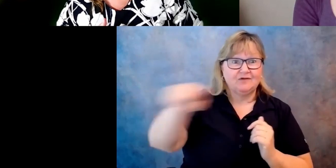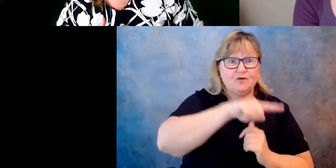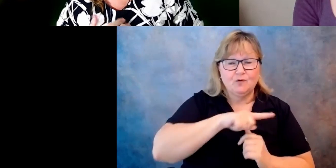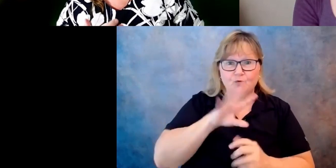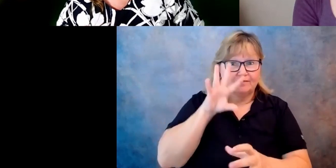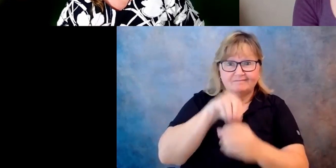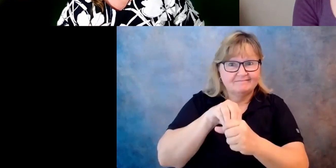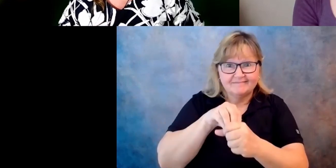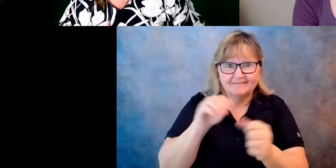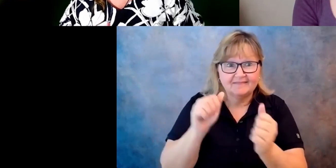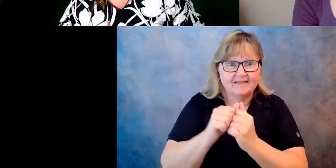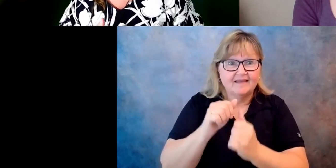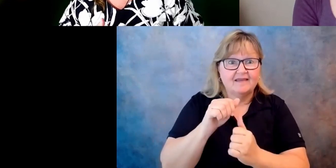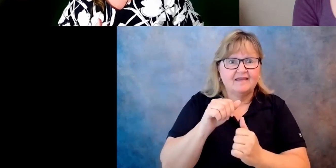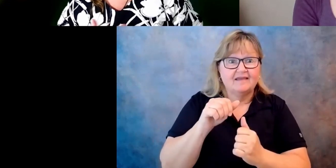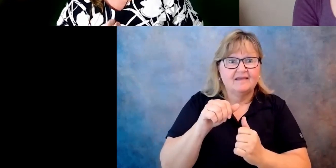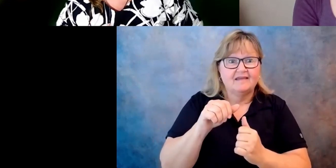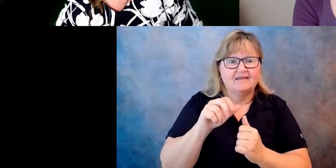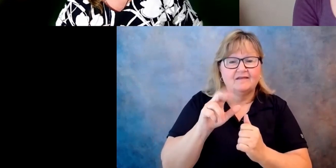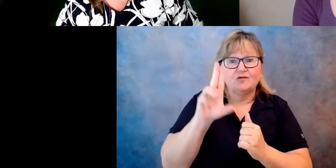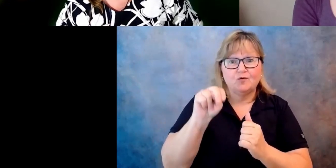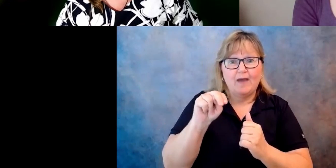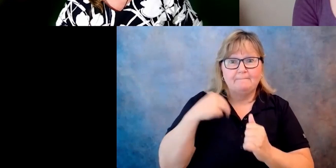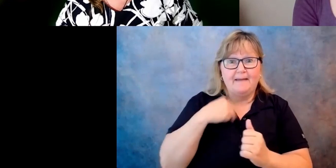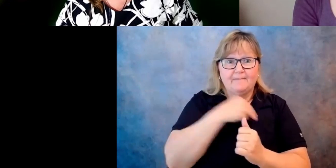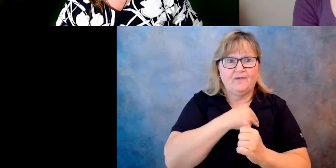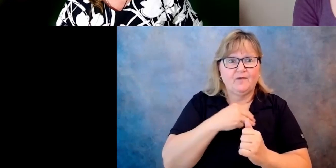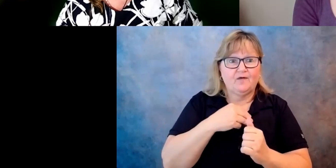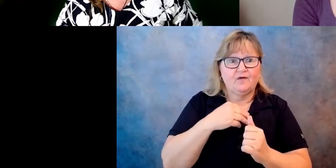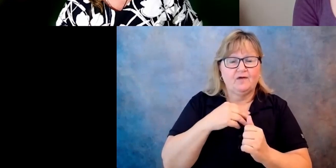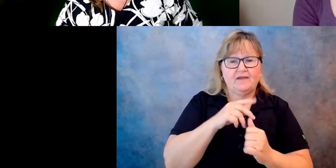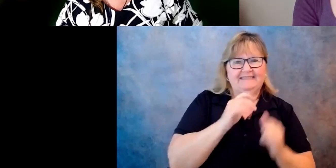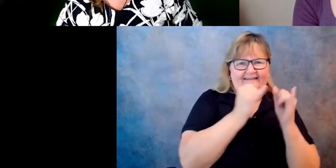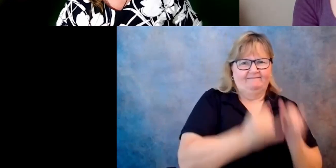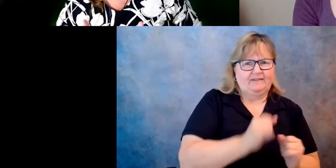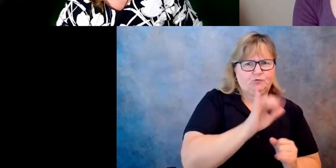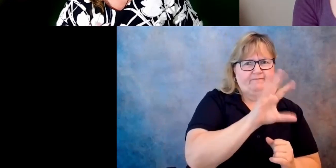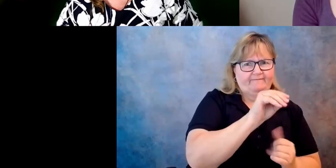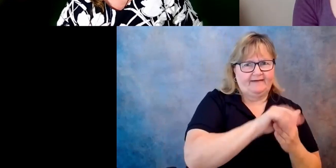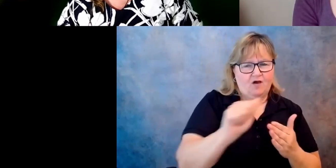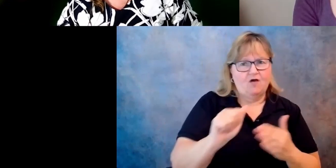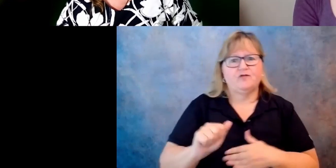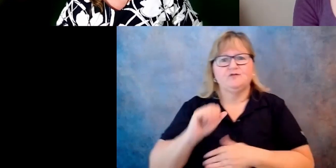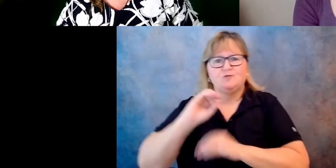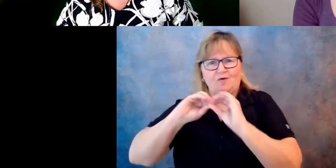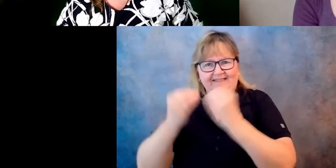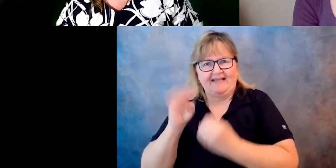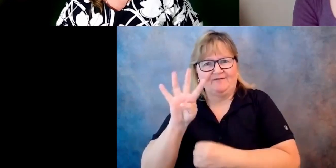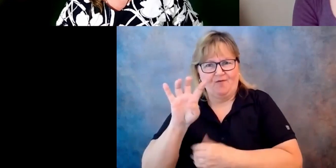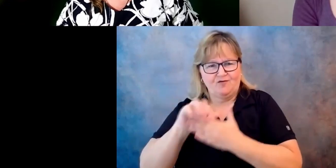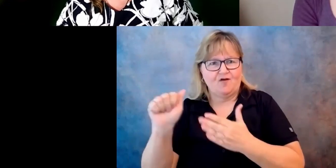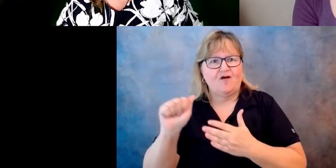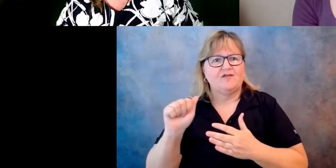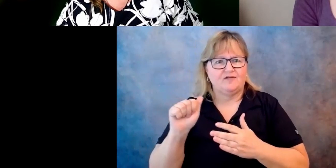Disabilities is $50 for an individual and it's $400 for organizations, very reasonable, um,